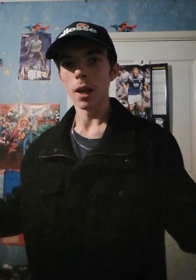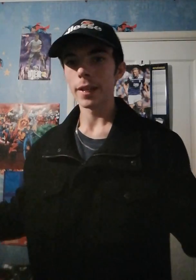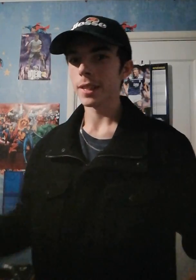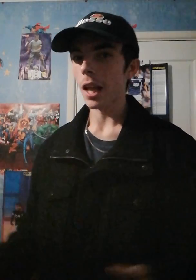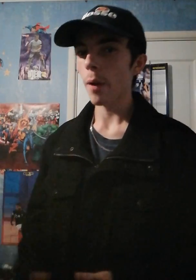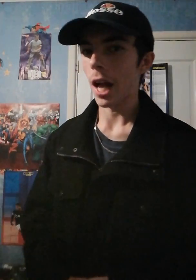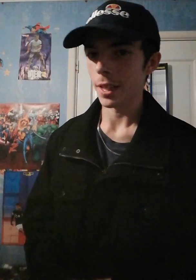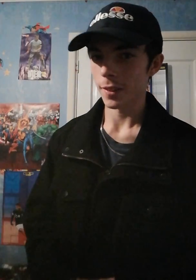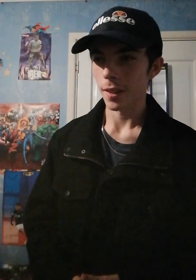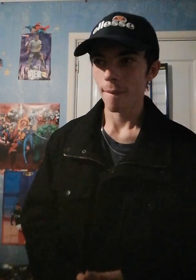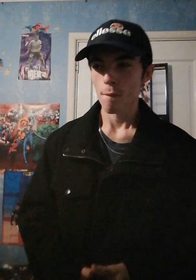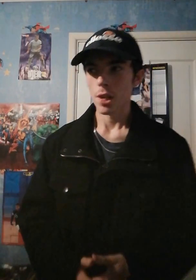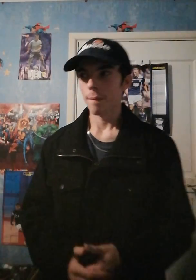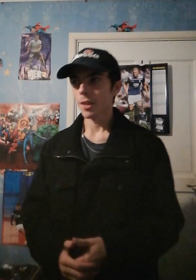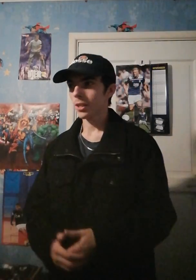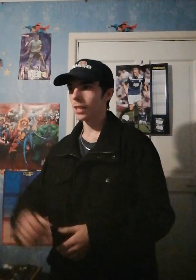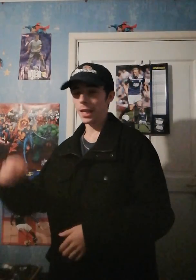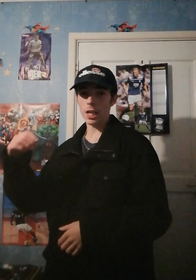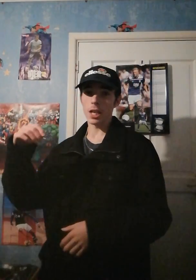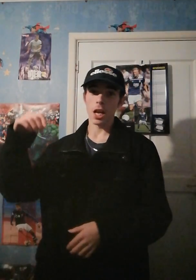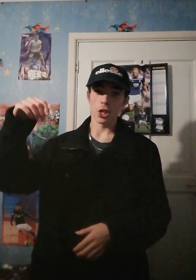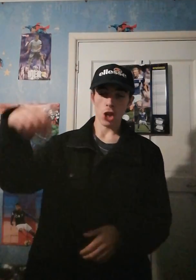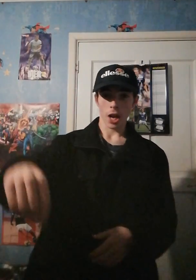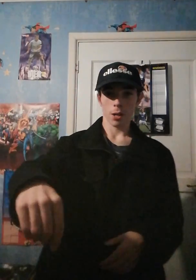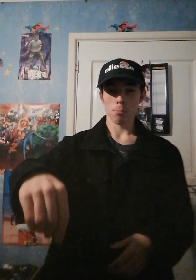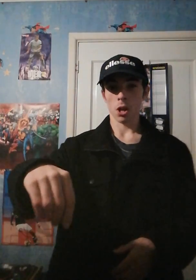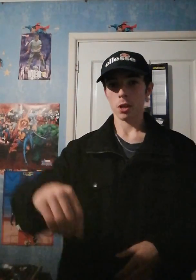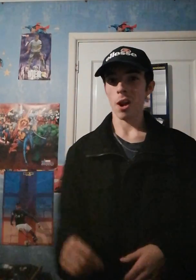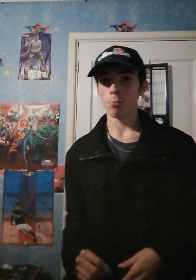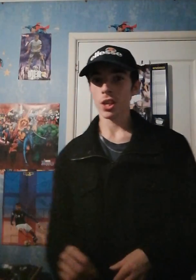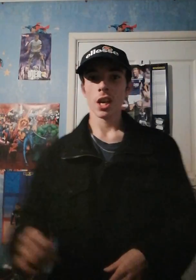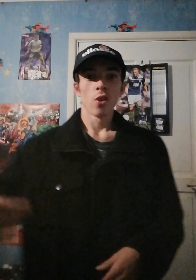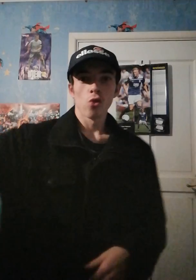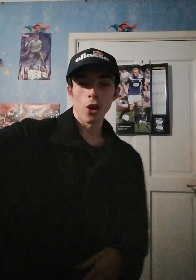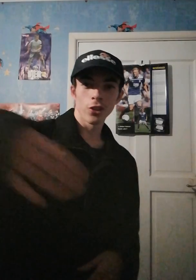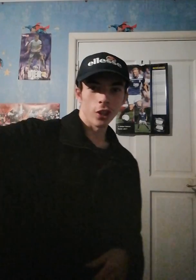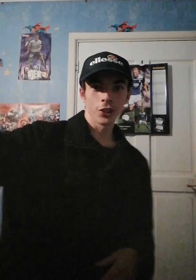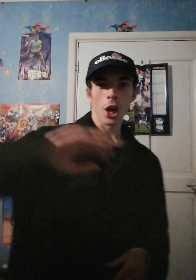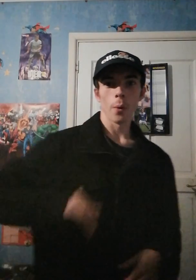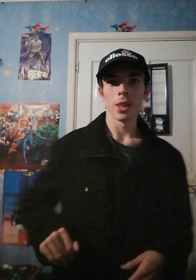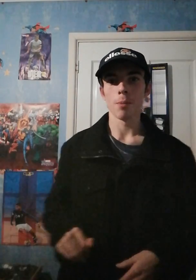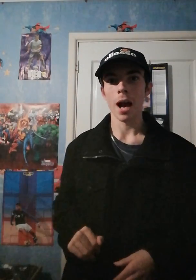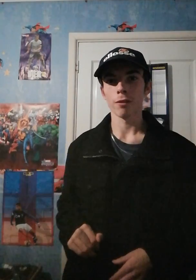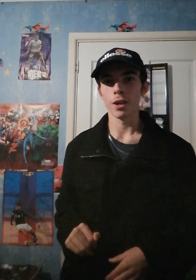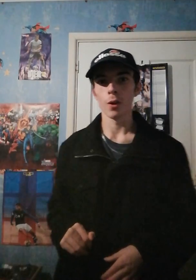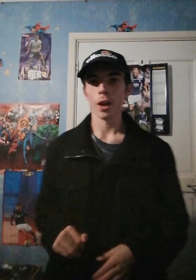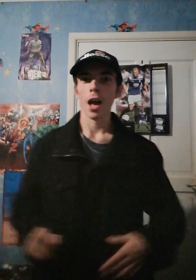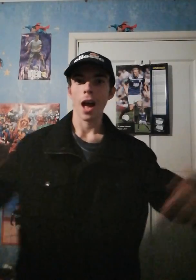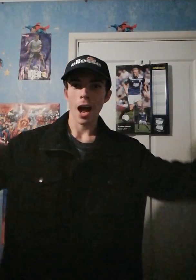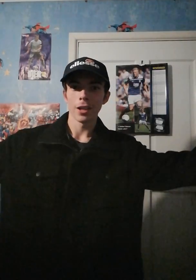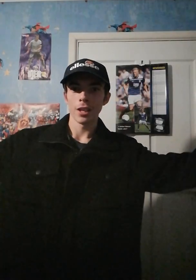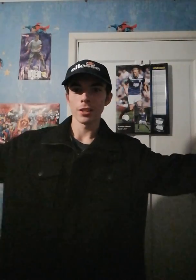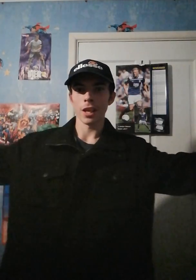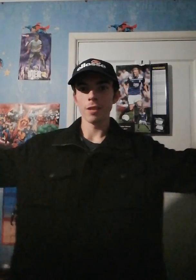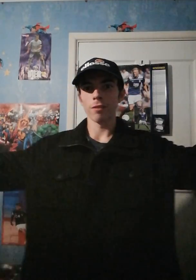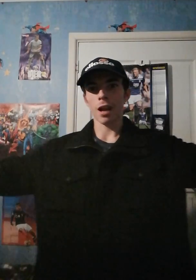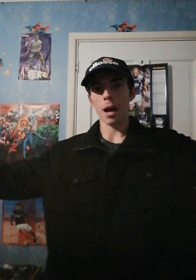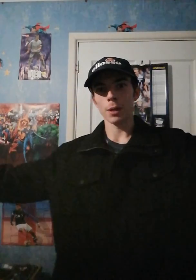bloody sly lad, sticking Jalen bloody Ramsey, runs the show in the backfield, and it's happy